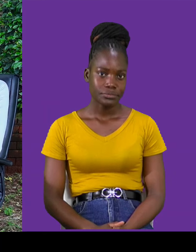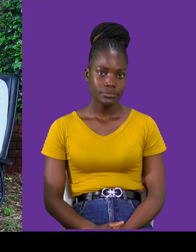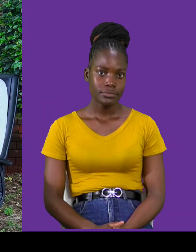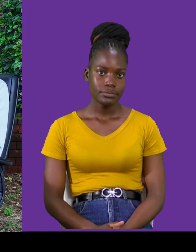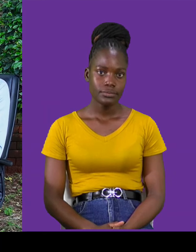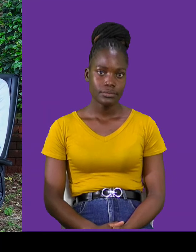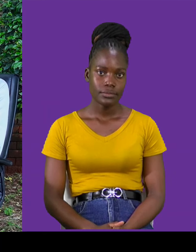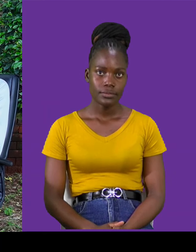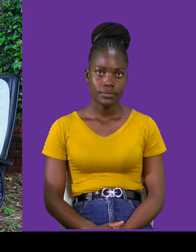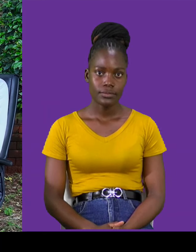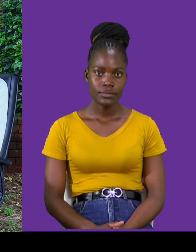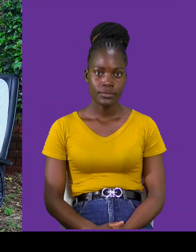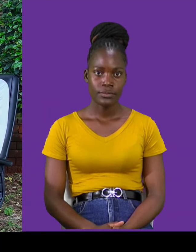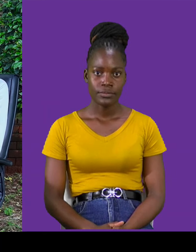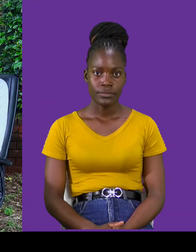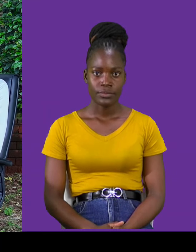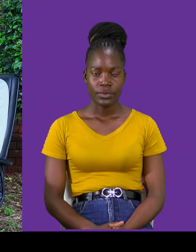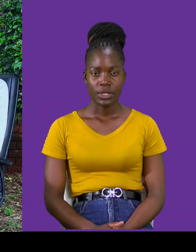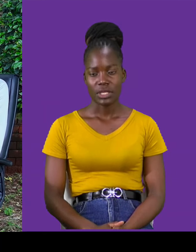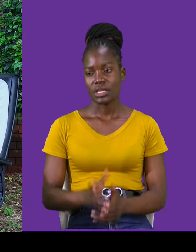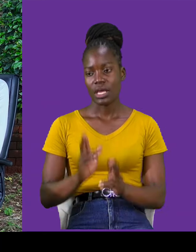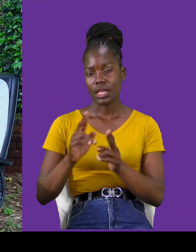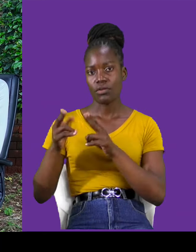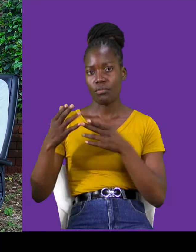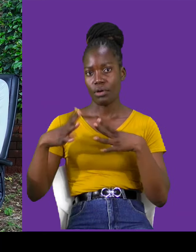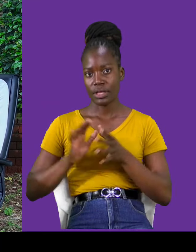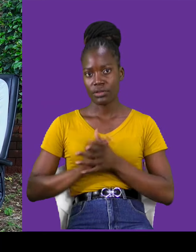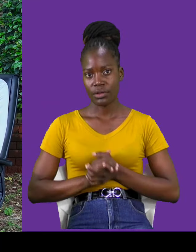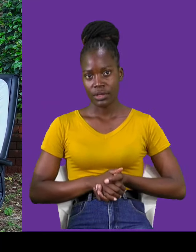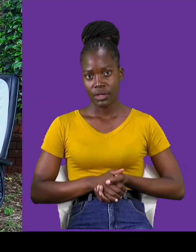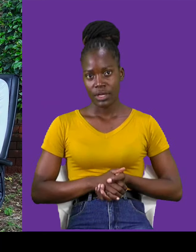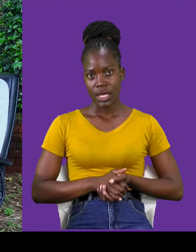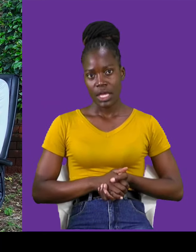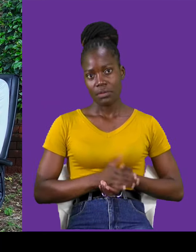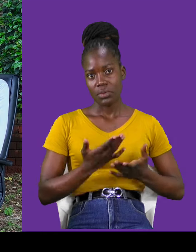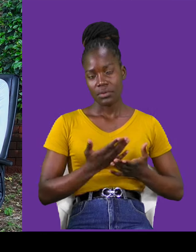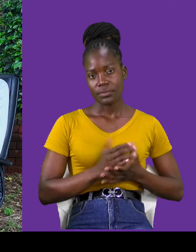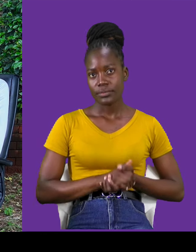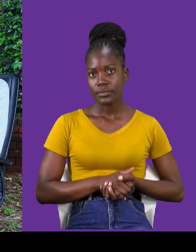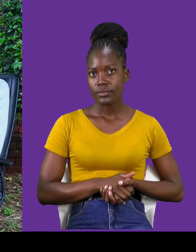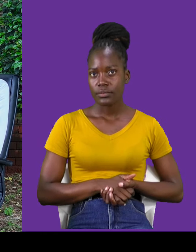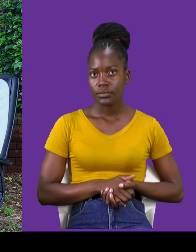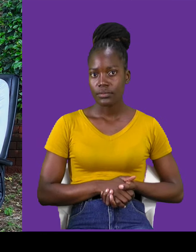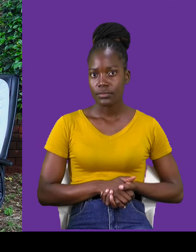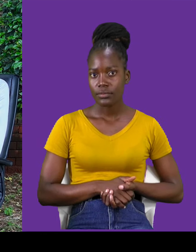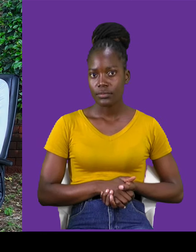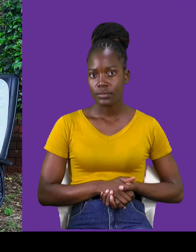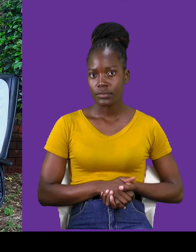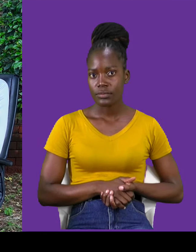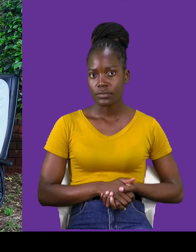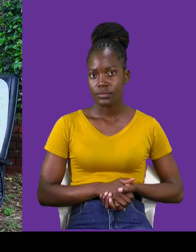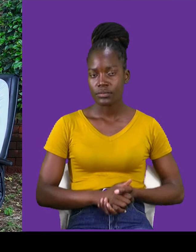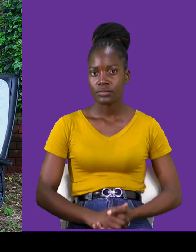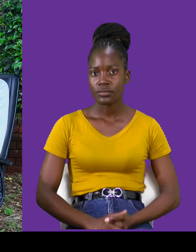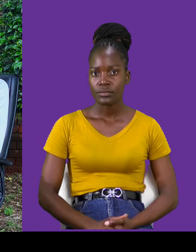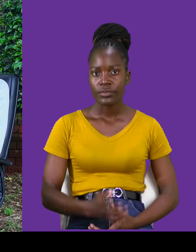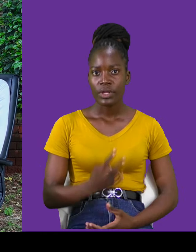normal? Just like a normal person. Have you ever been approached by maybe a person who wants to approach maybe a hearing person? A deaf person who wants to approach